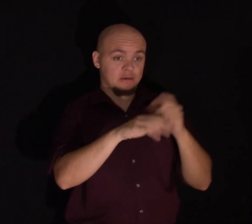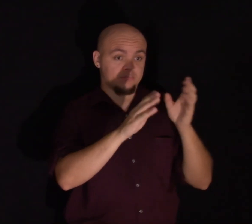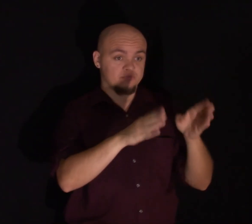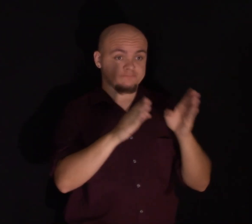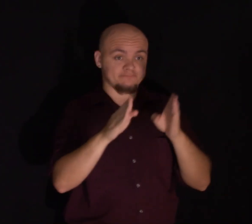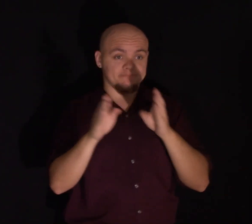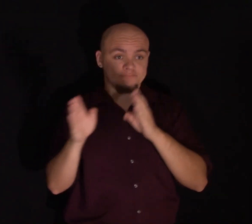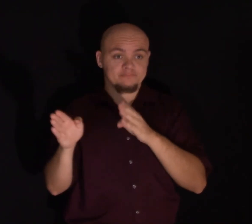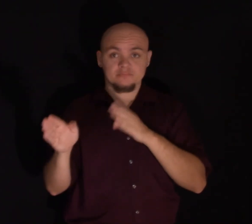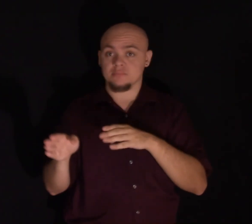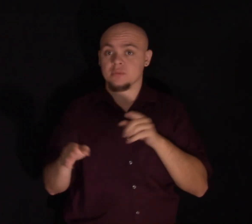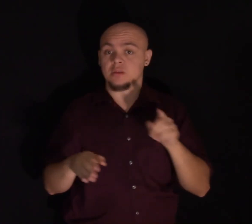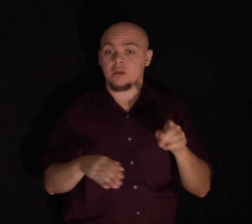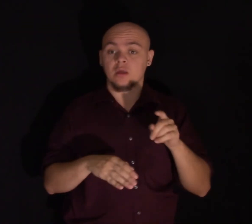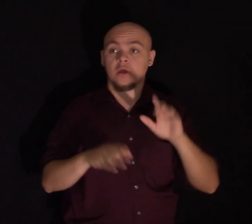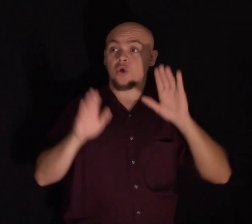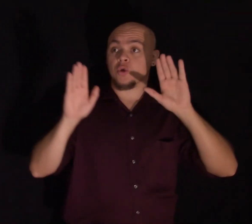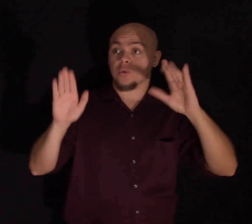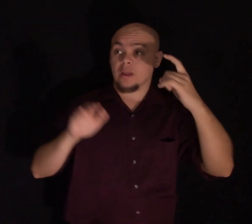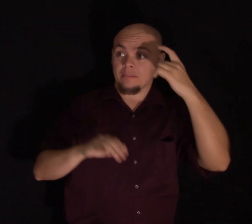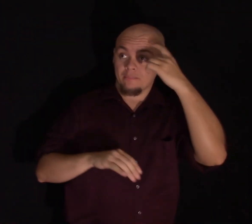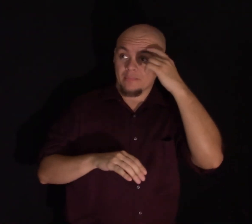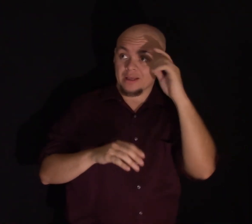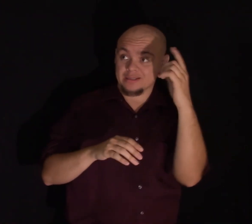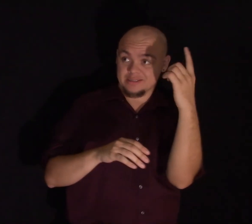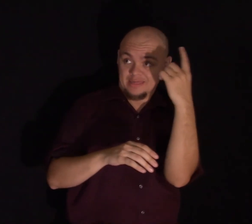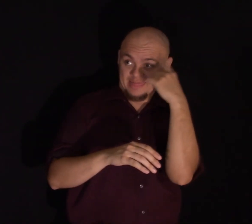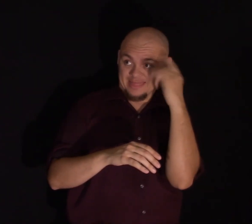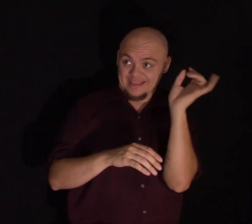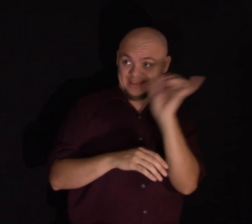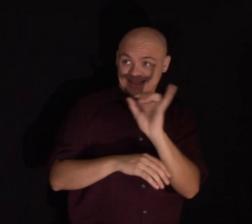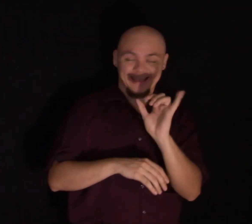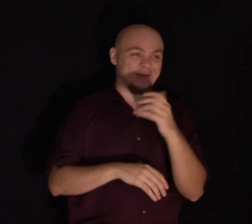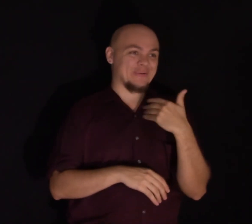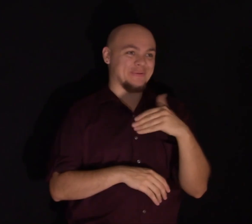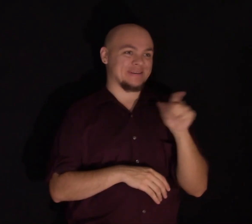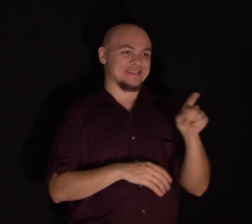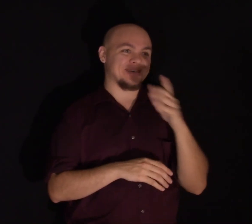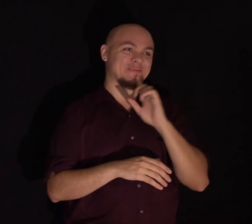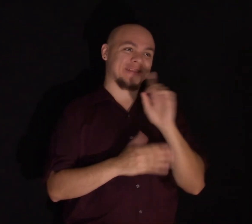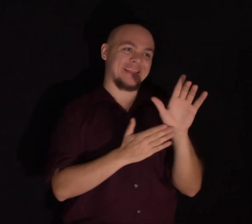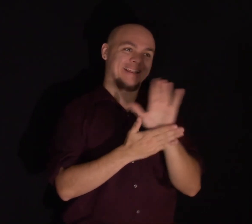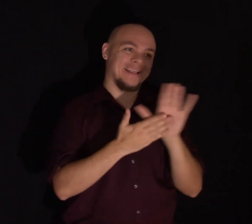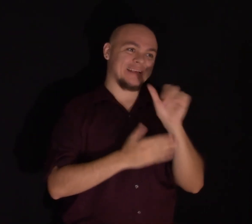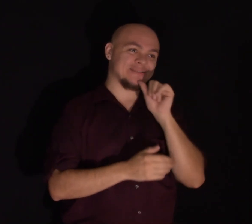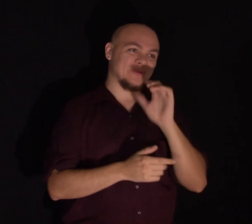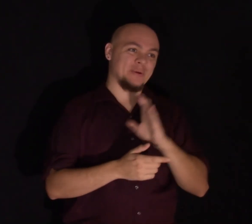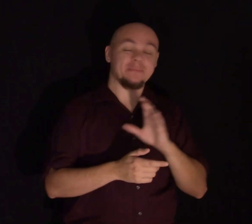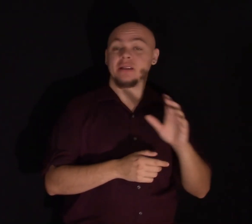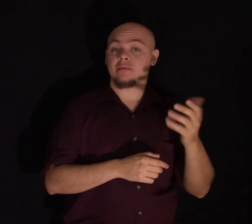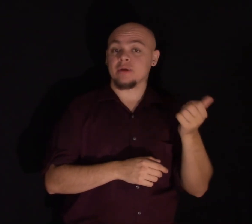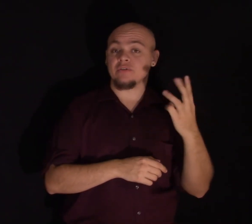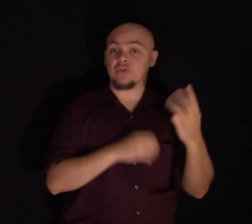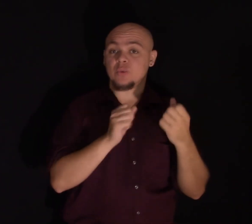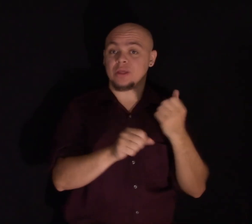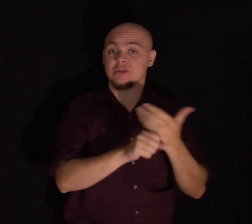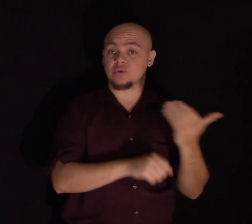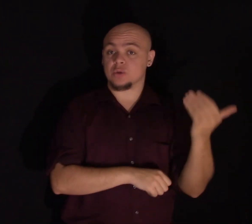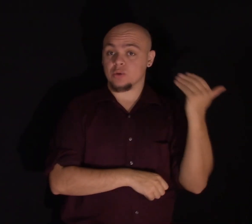this, she entitled it Great Minds Think Alike. How lovely. But, you know, donkey's years ago, and he